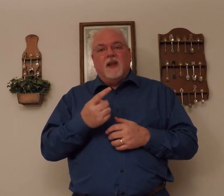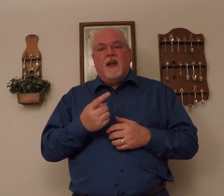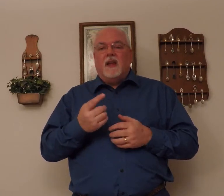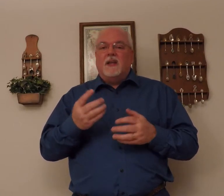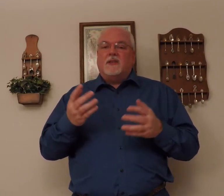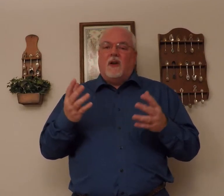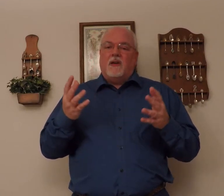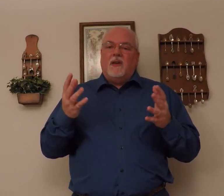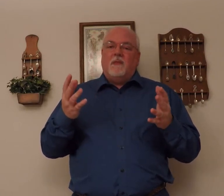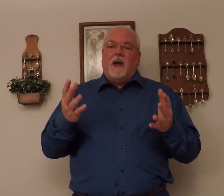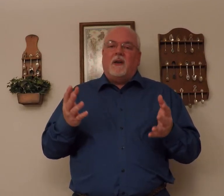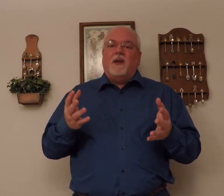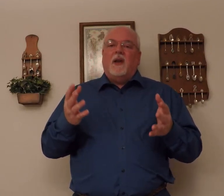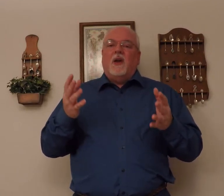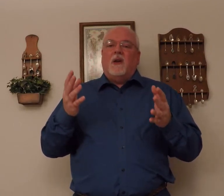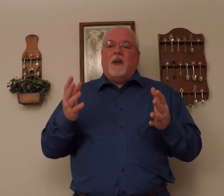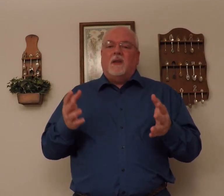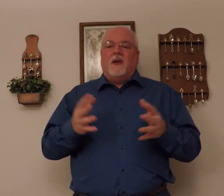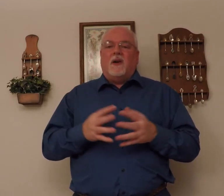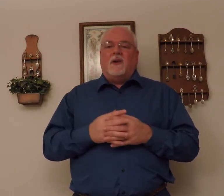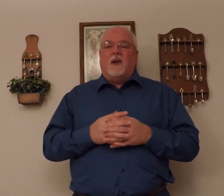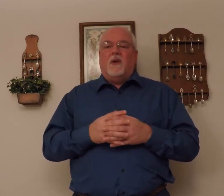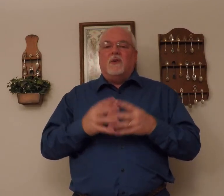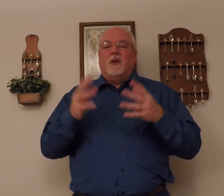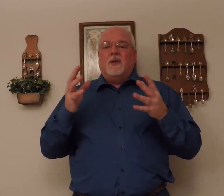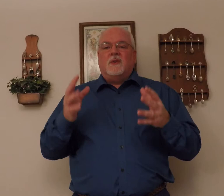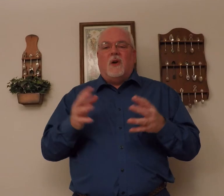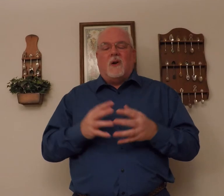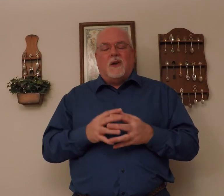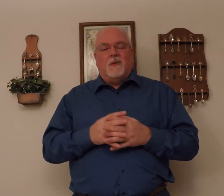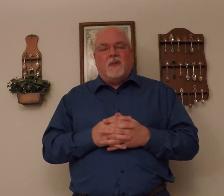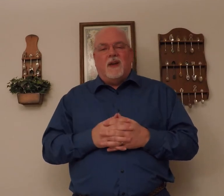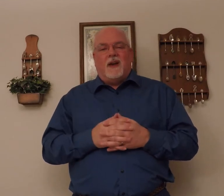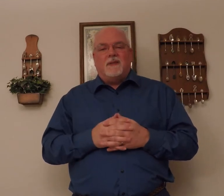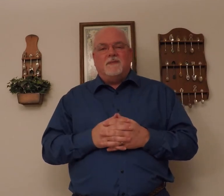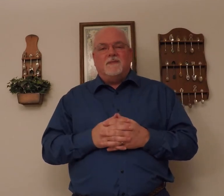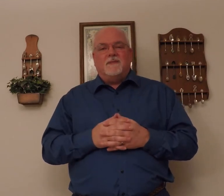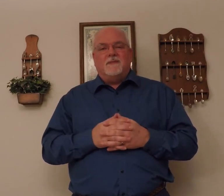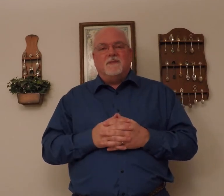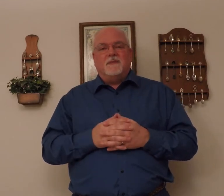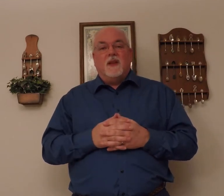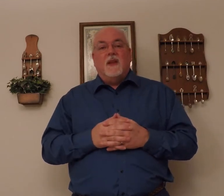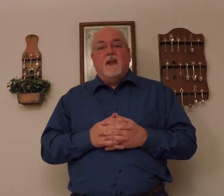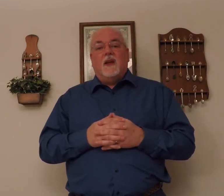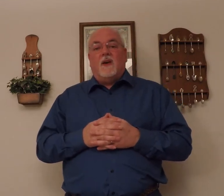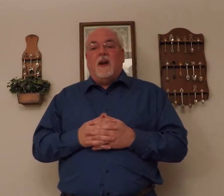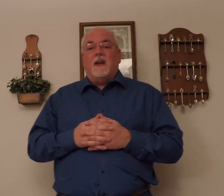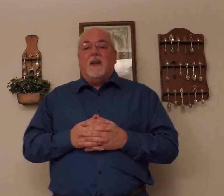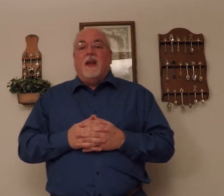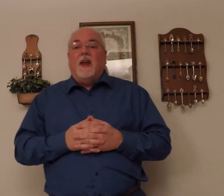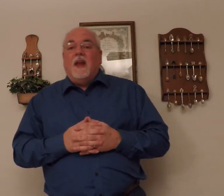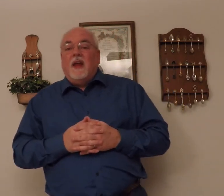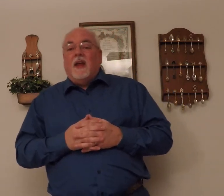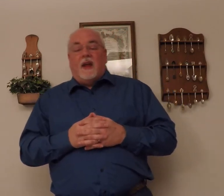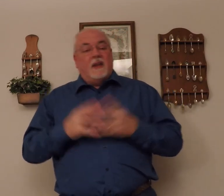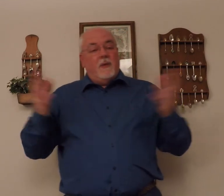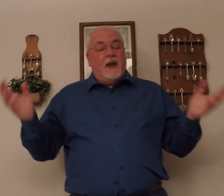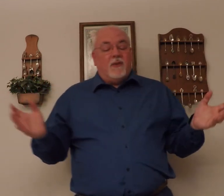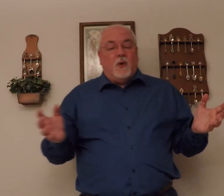He's talking about, in the garden alone, talking with God. All right. And then we have the